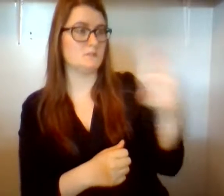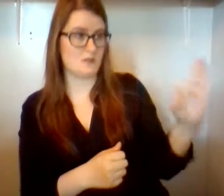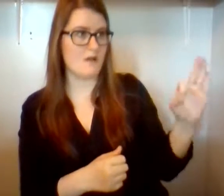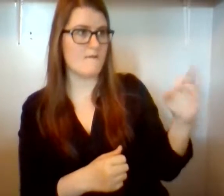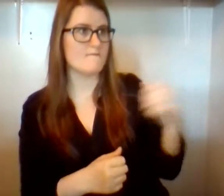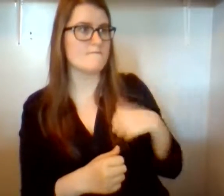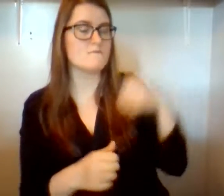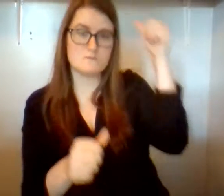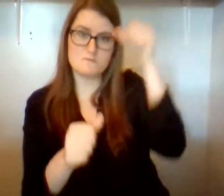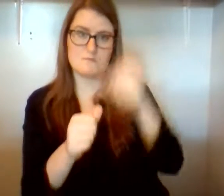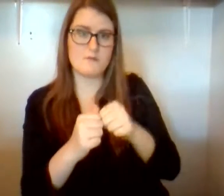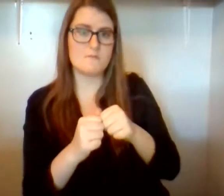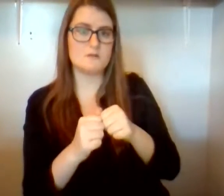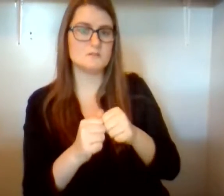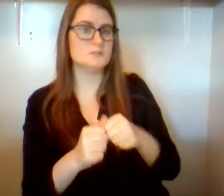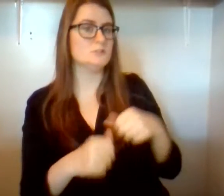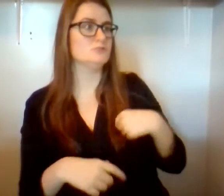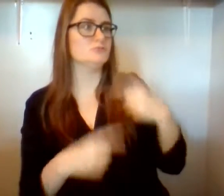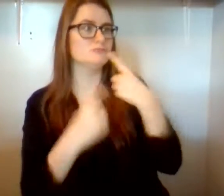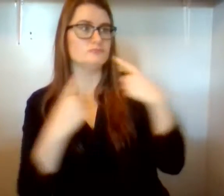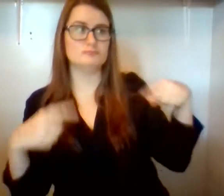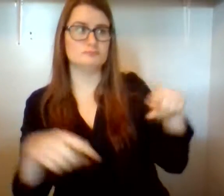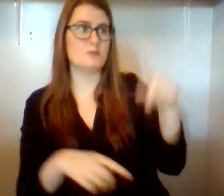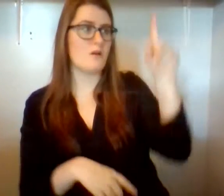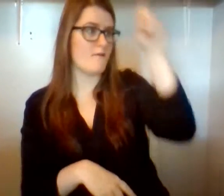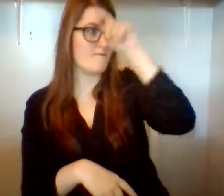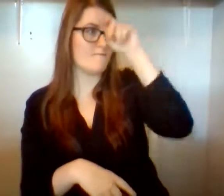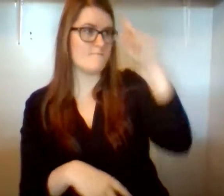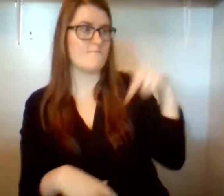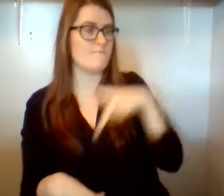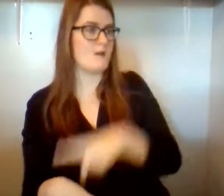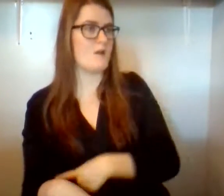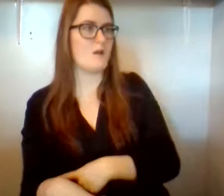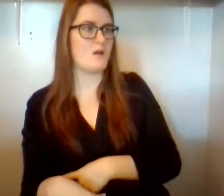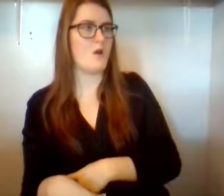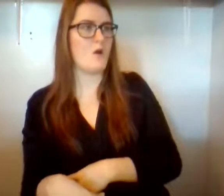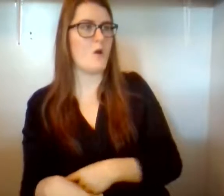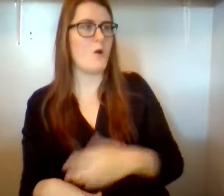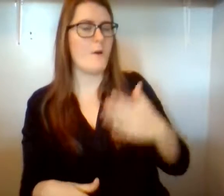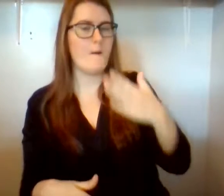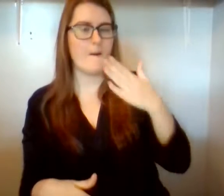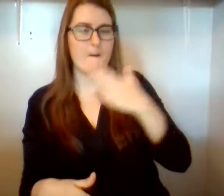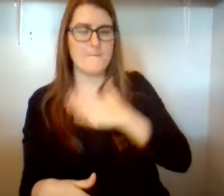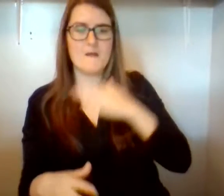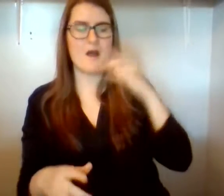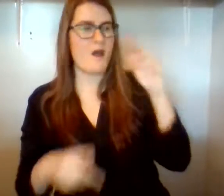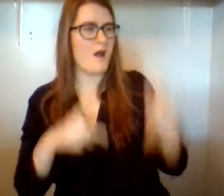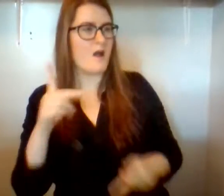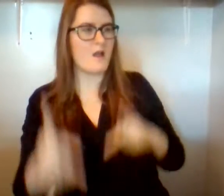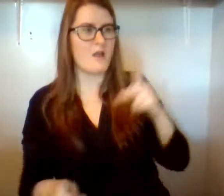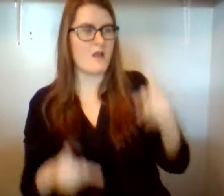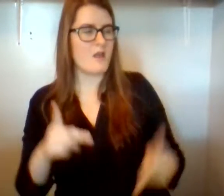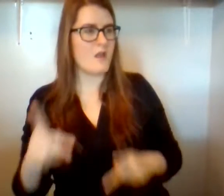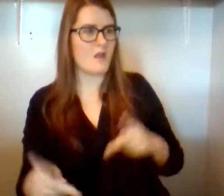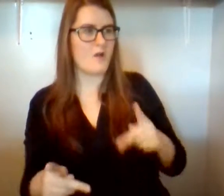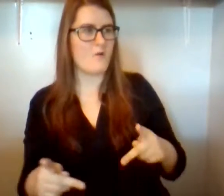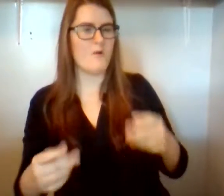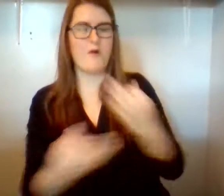was all alone on the side of the mountain. He knew there wasn't a moment to lose. He went straight home, gathered his belongings,